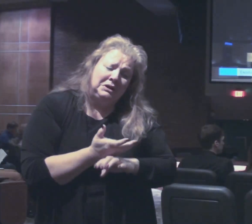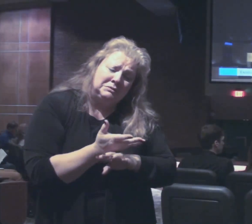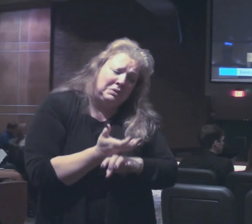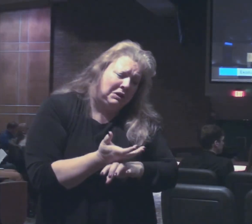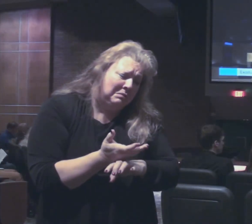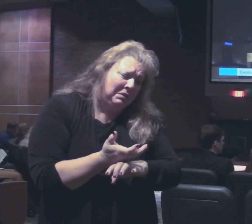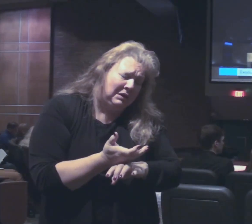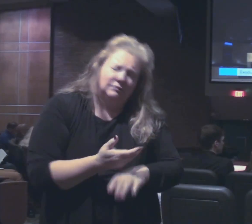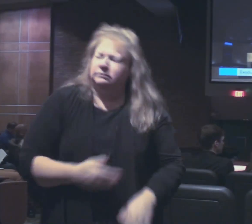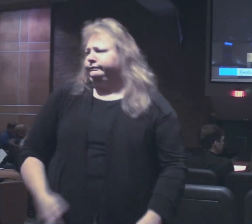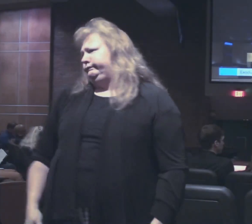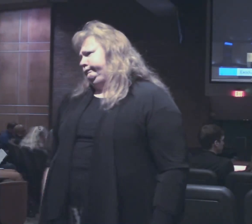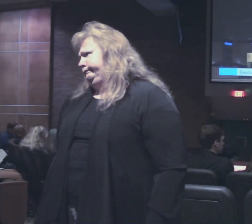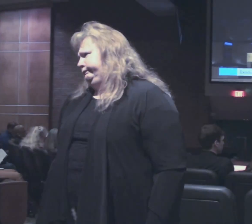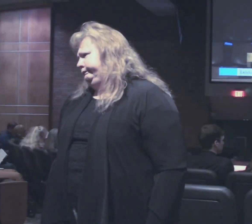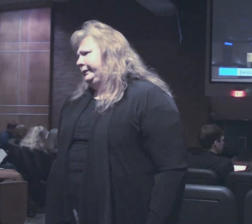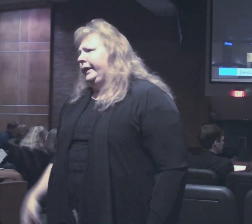please